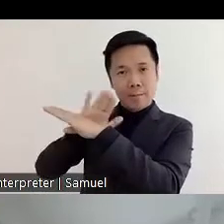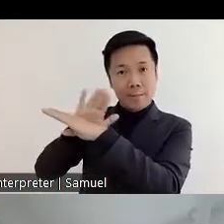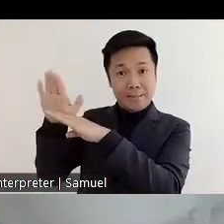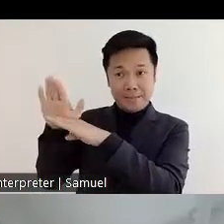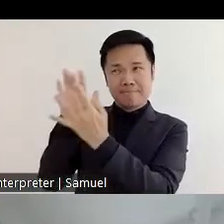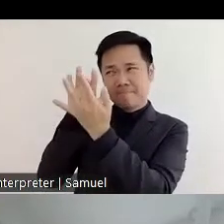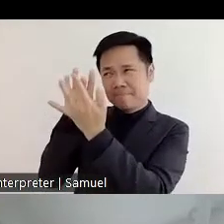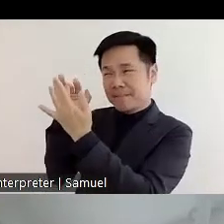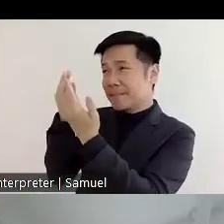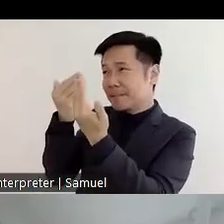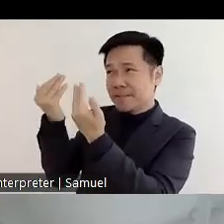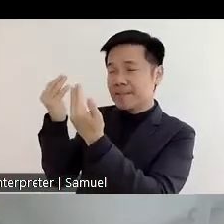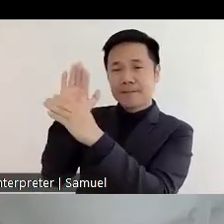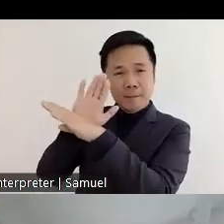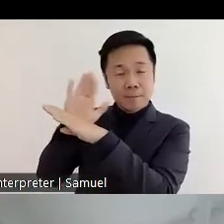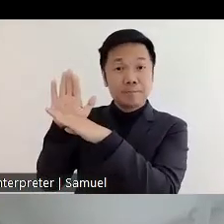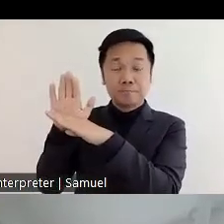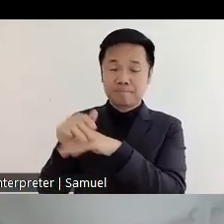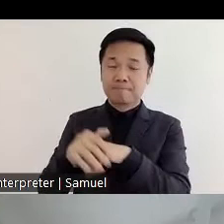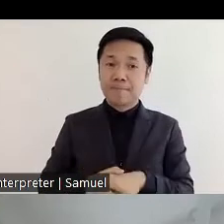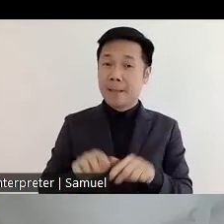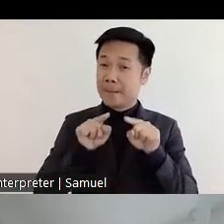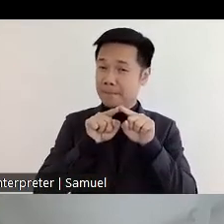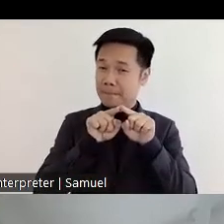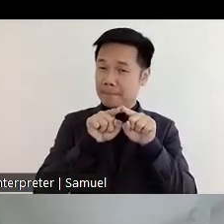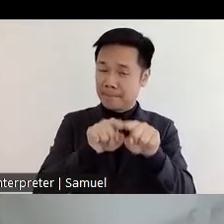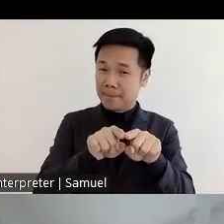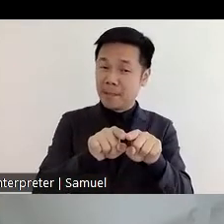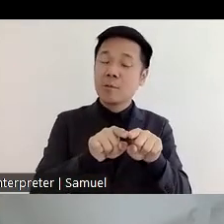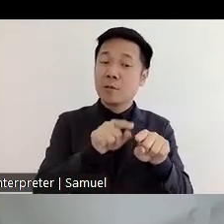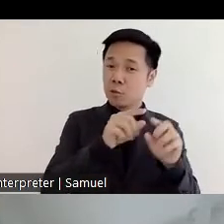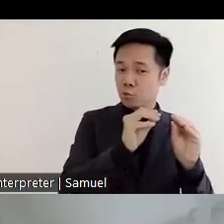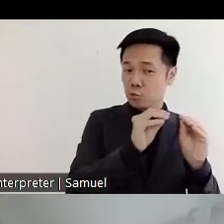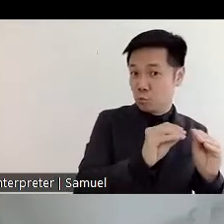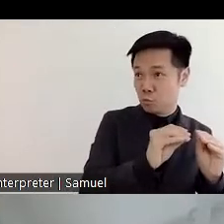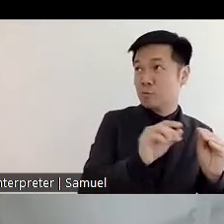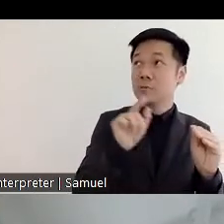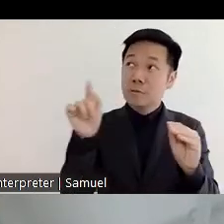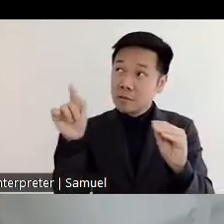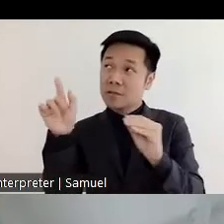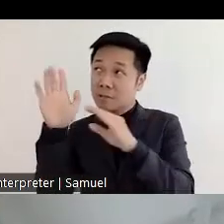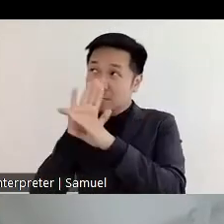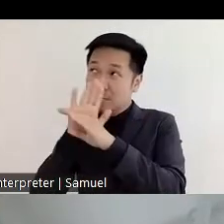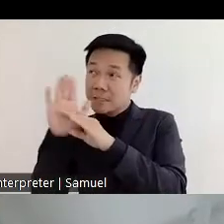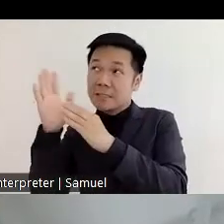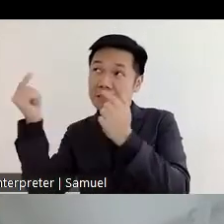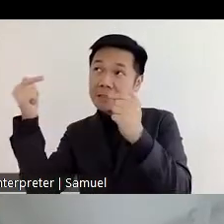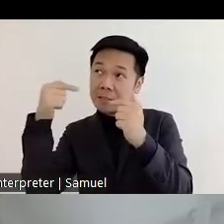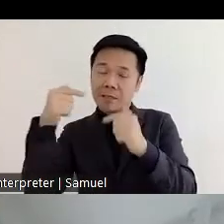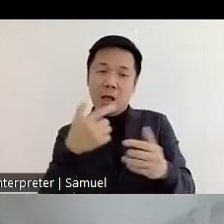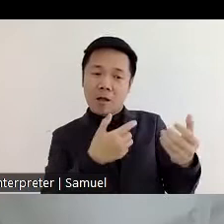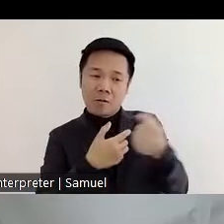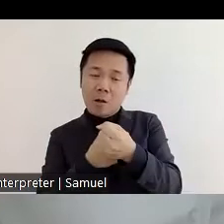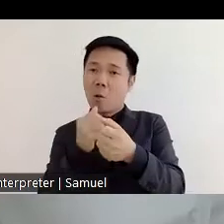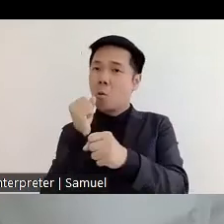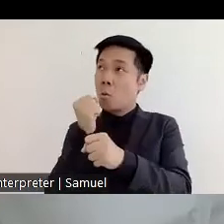basically prepare the company to recruit these youth with disabilities we help them with sign